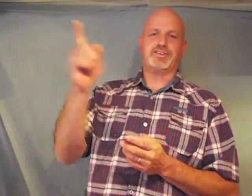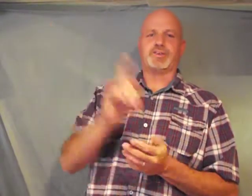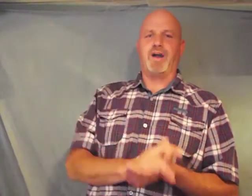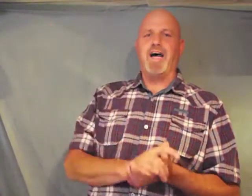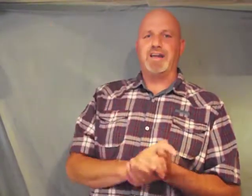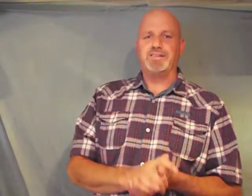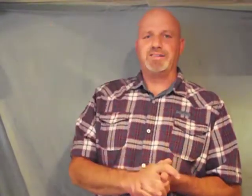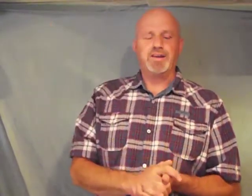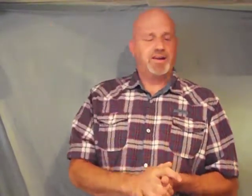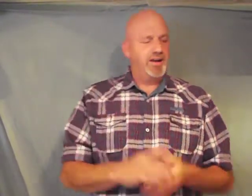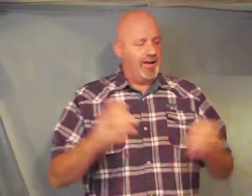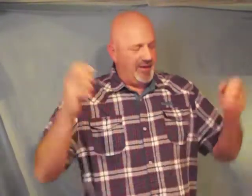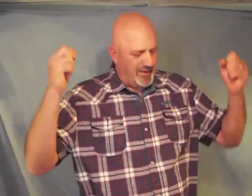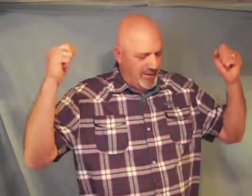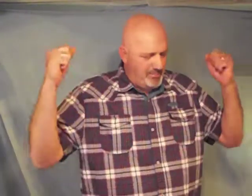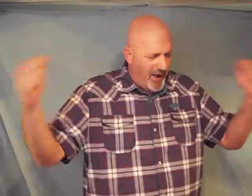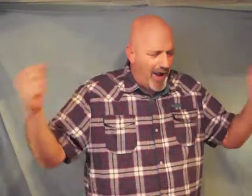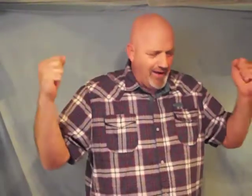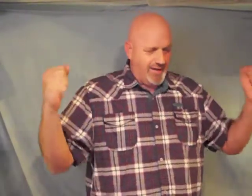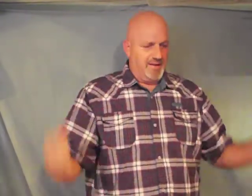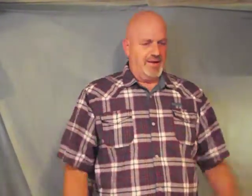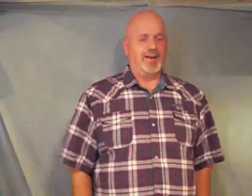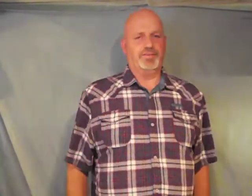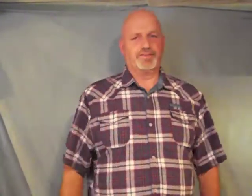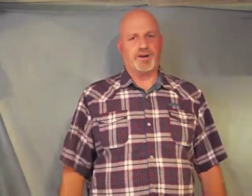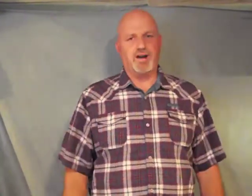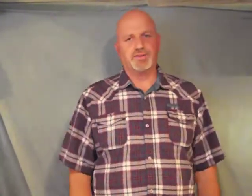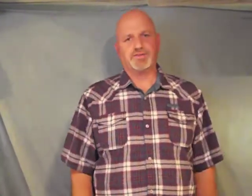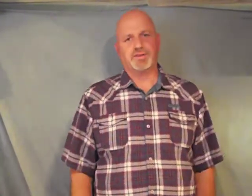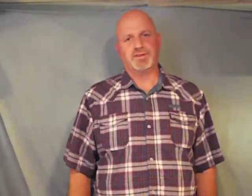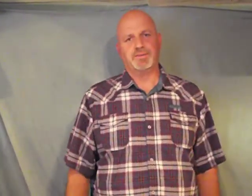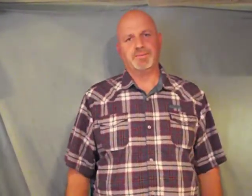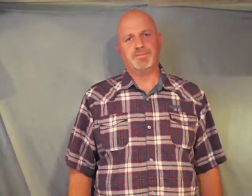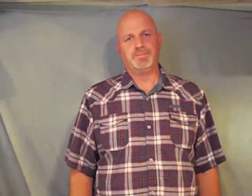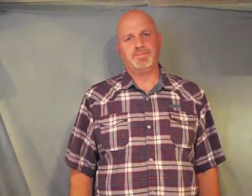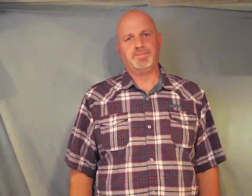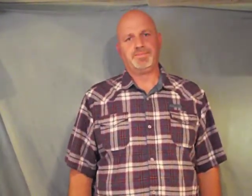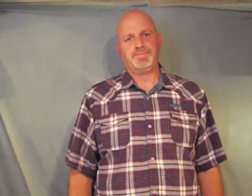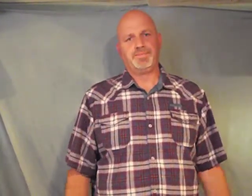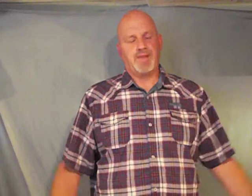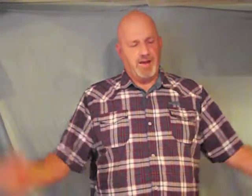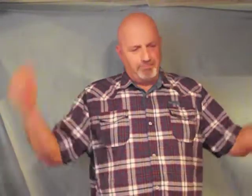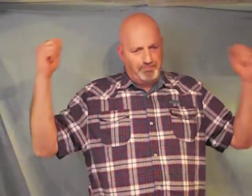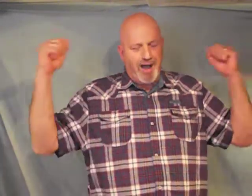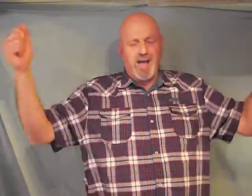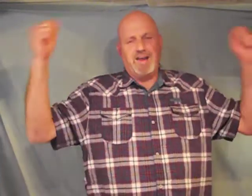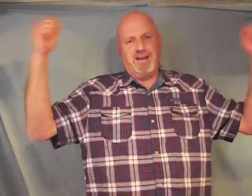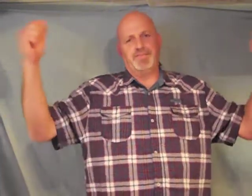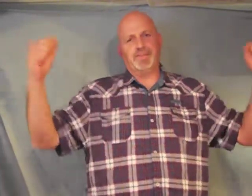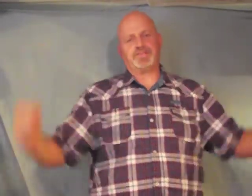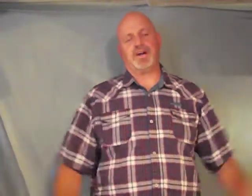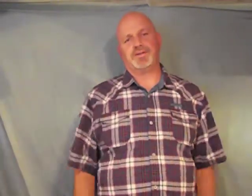Christ the body of the church the body of the church